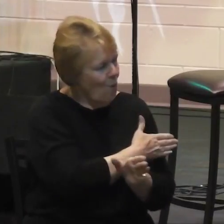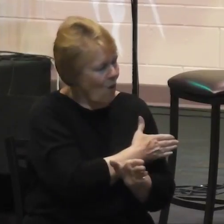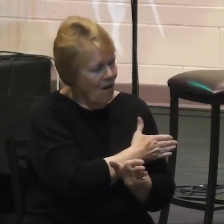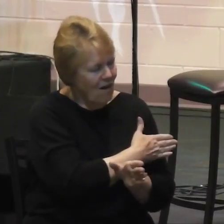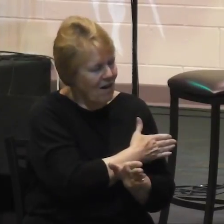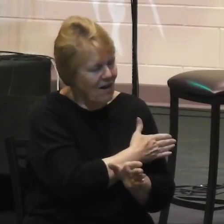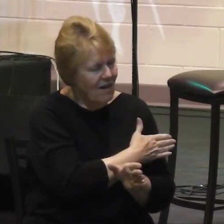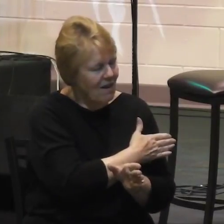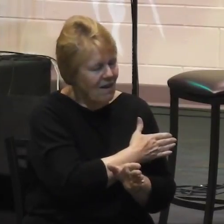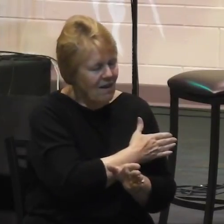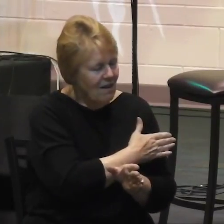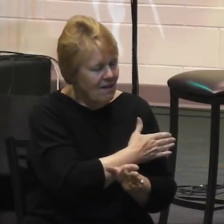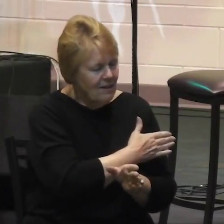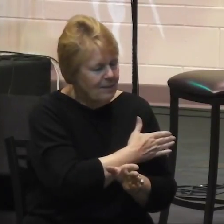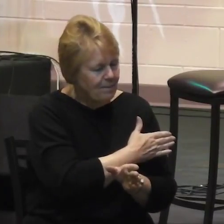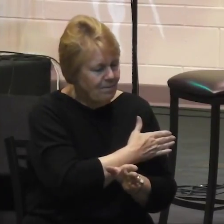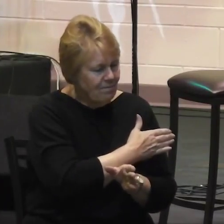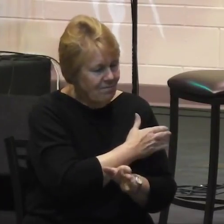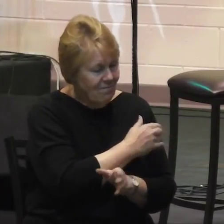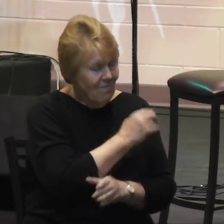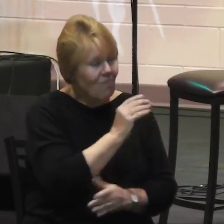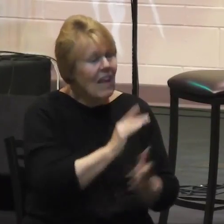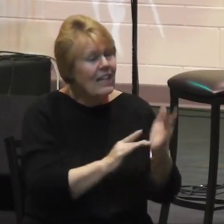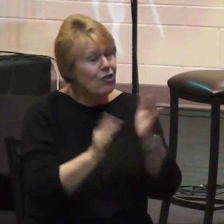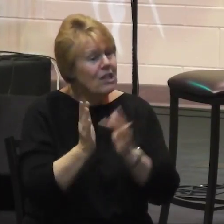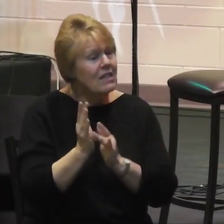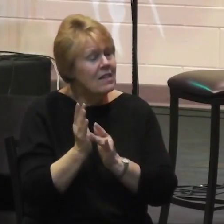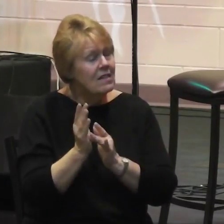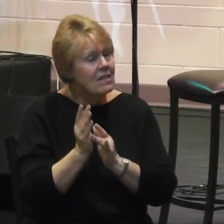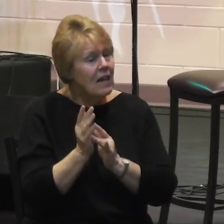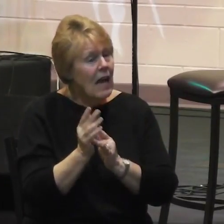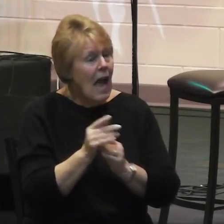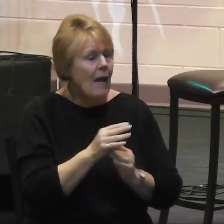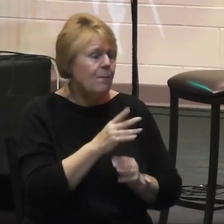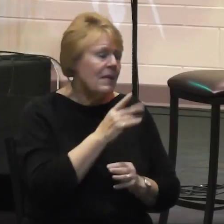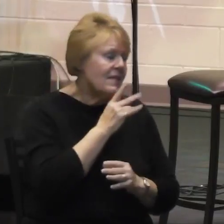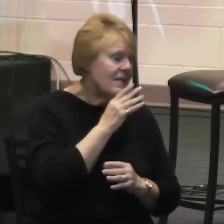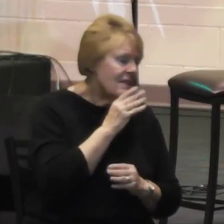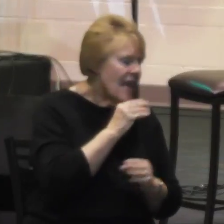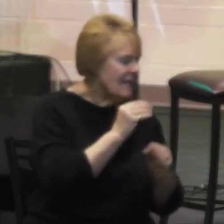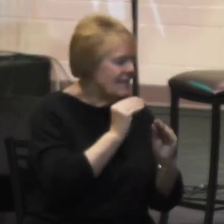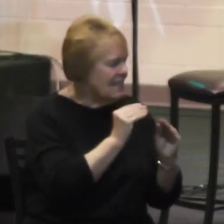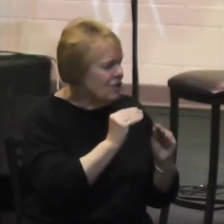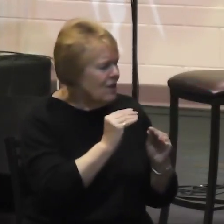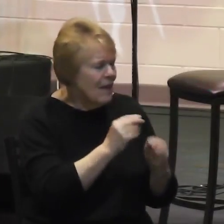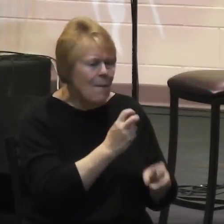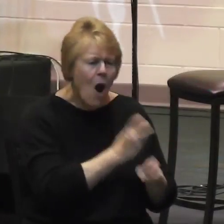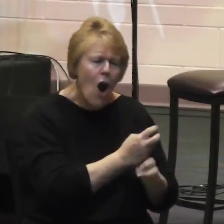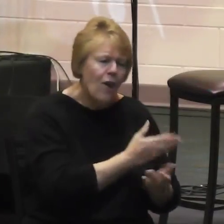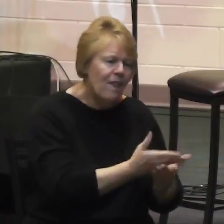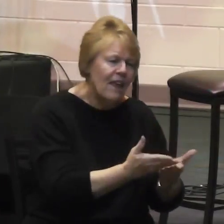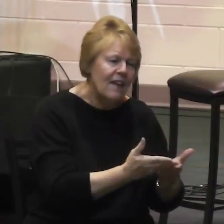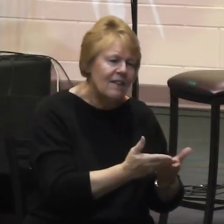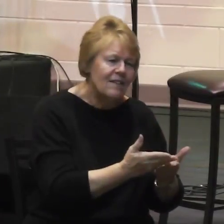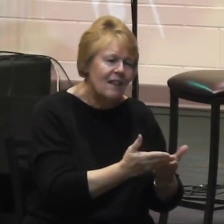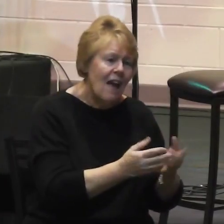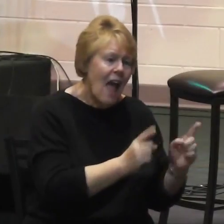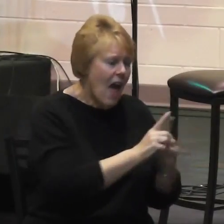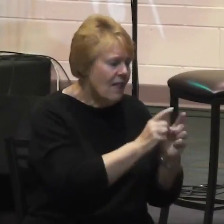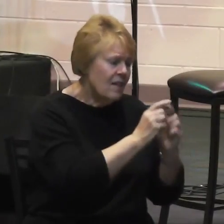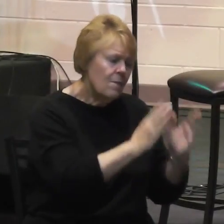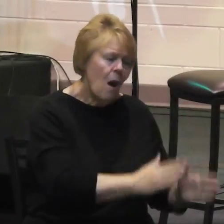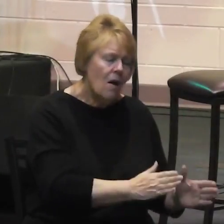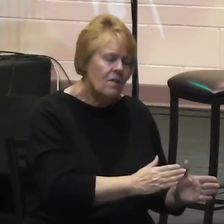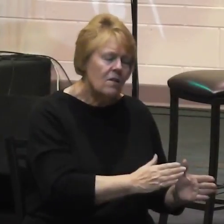You know, Jesus had been speaking to them about some very hard things and they probably had a heavy heart up to this